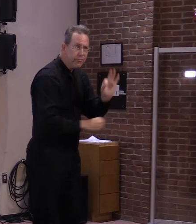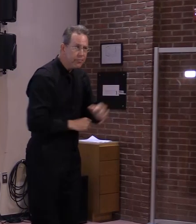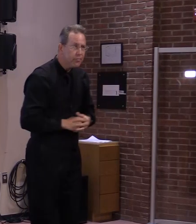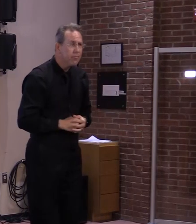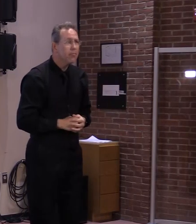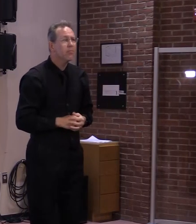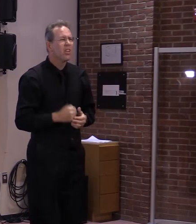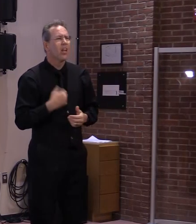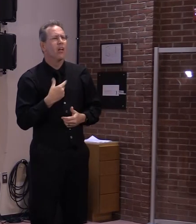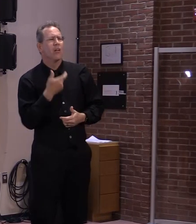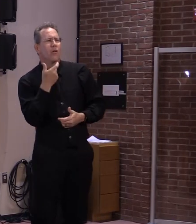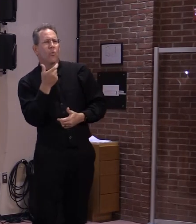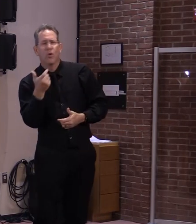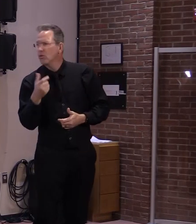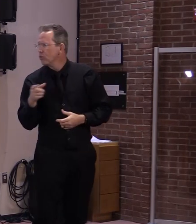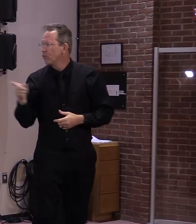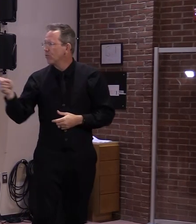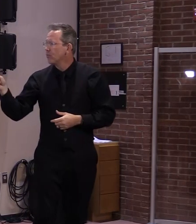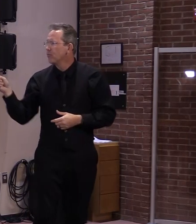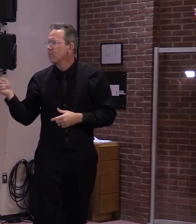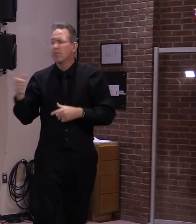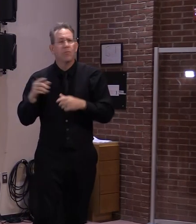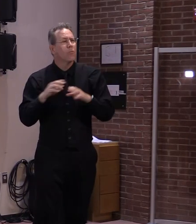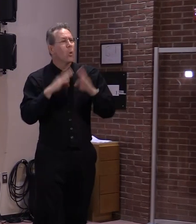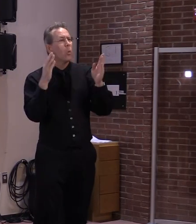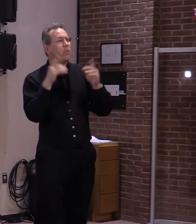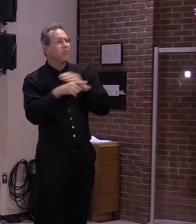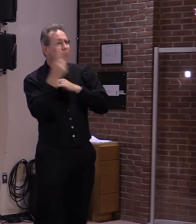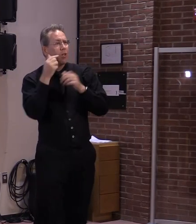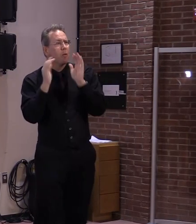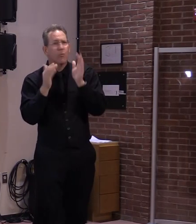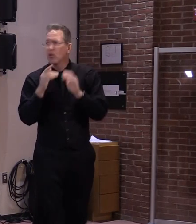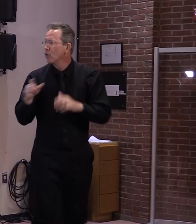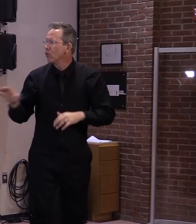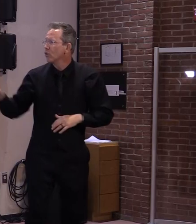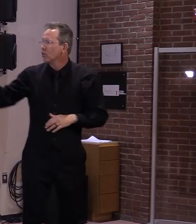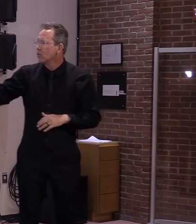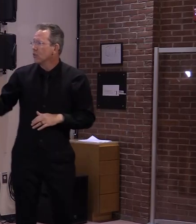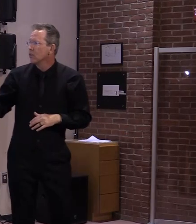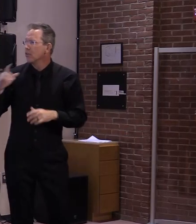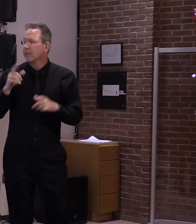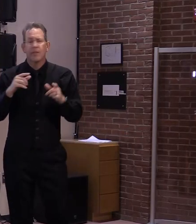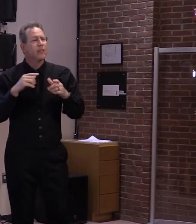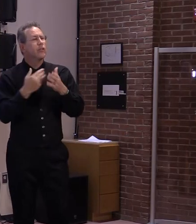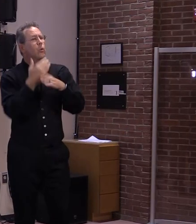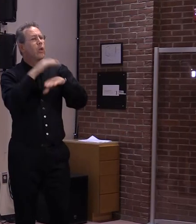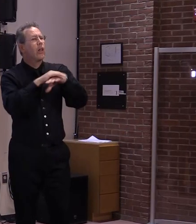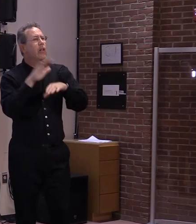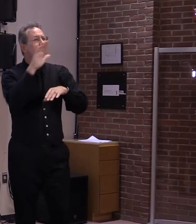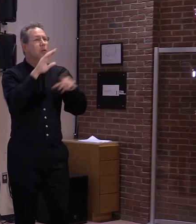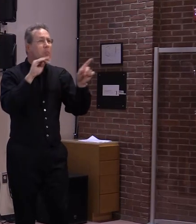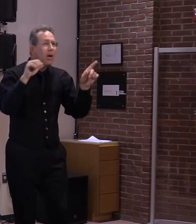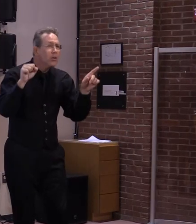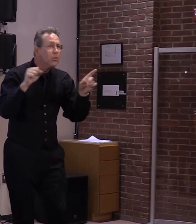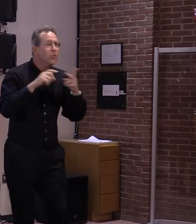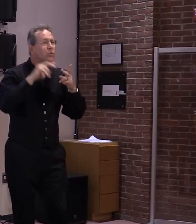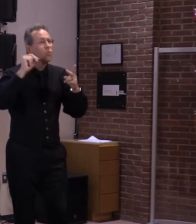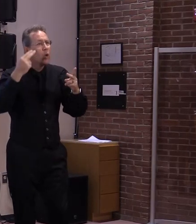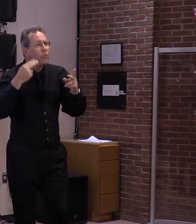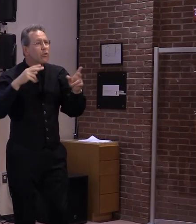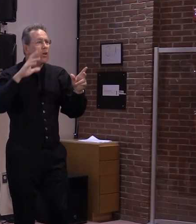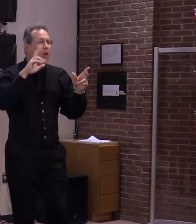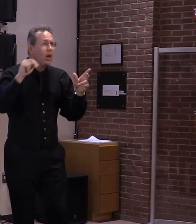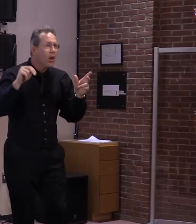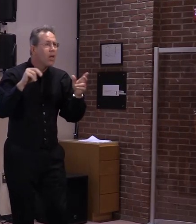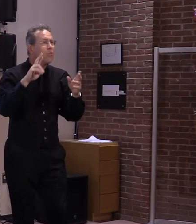the reopenings across the region. And at this point, all New England states have fully reopened, some for as long as five weeks.